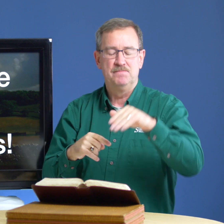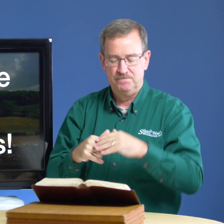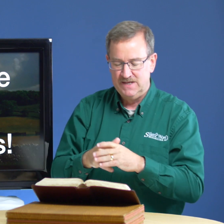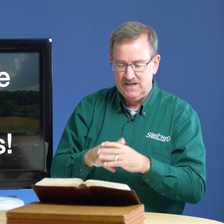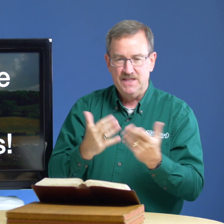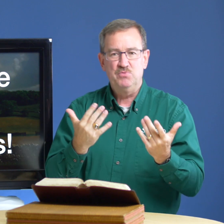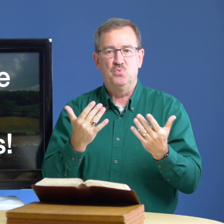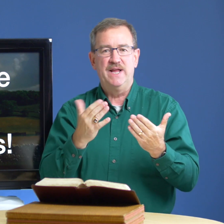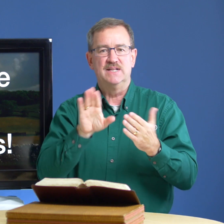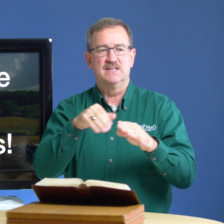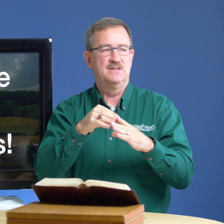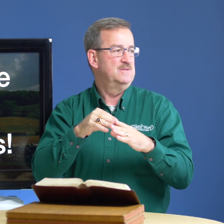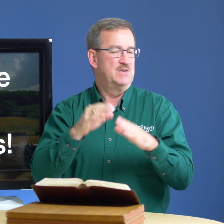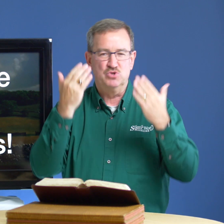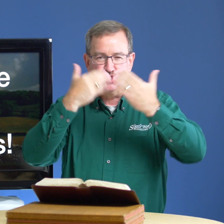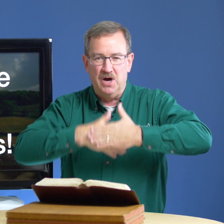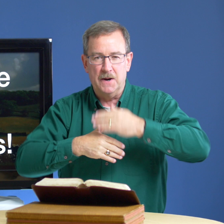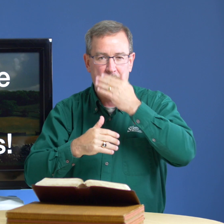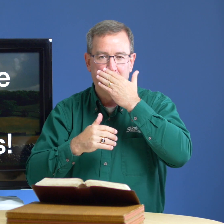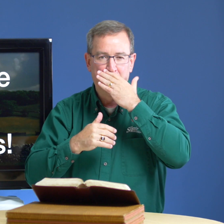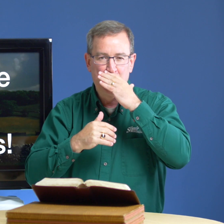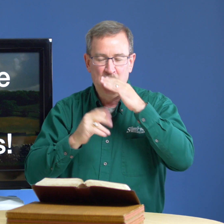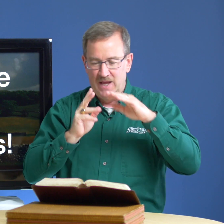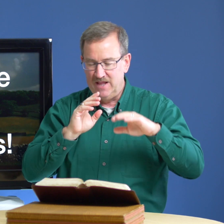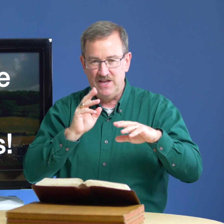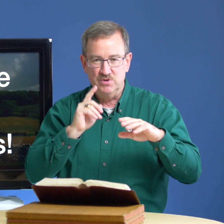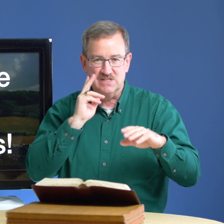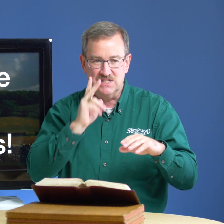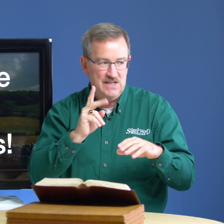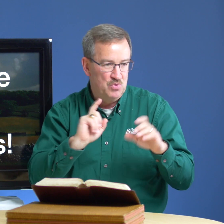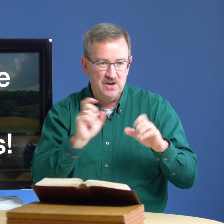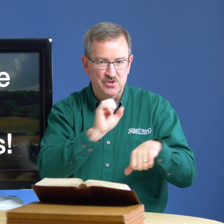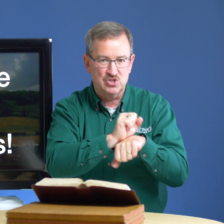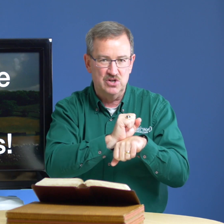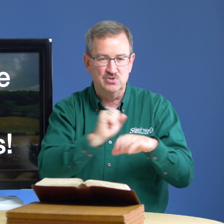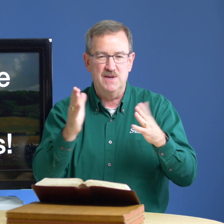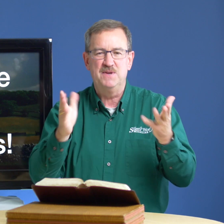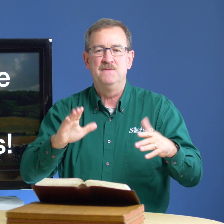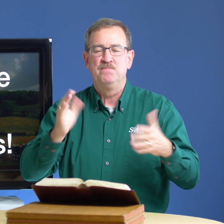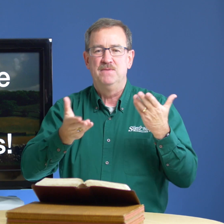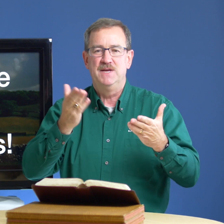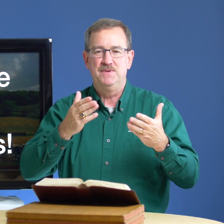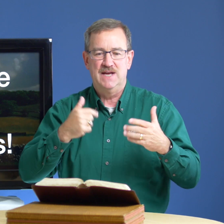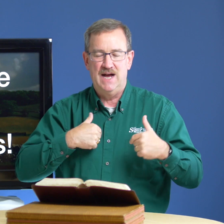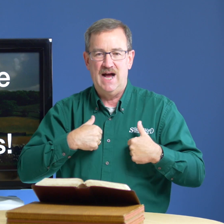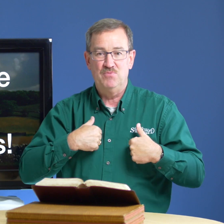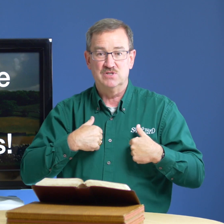they would wait until it was dark and they would see where the stones maybe maybe uh i was